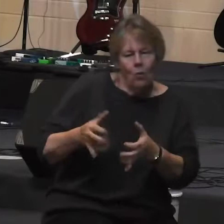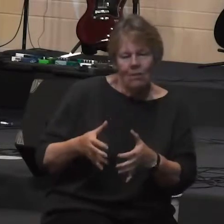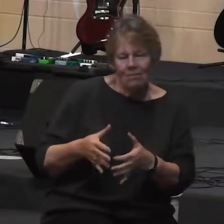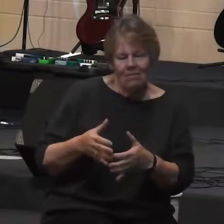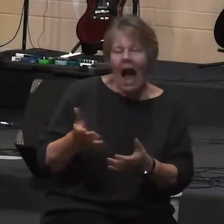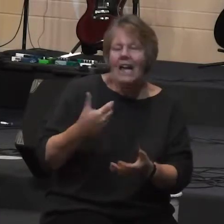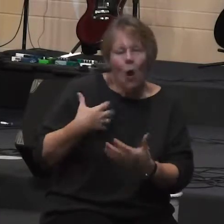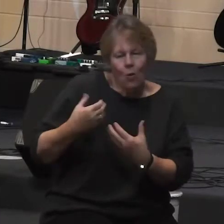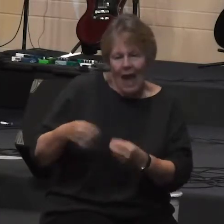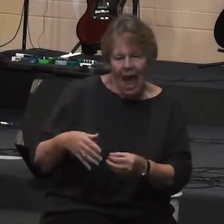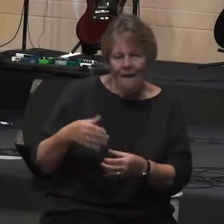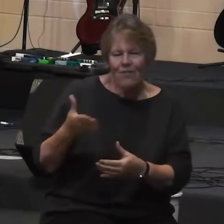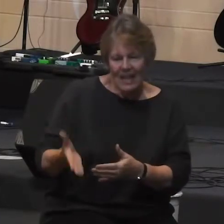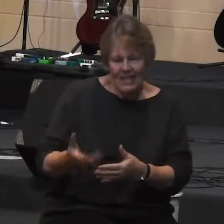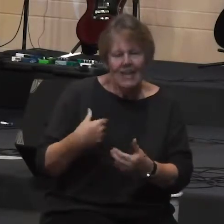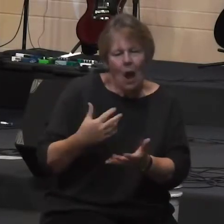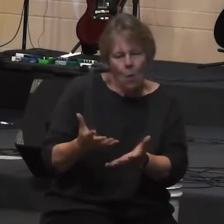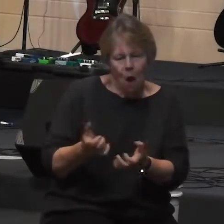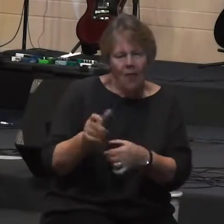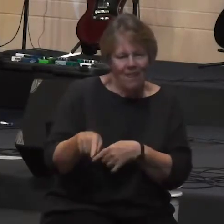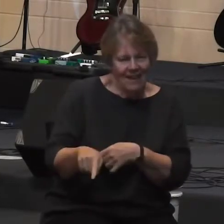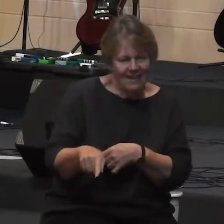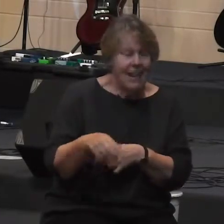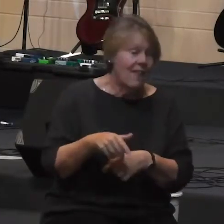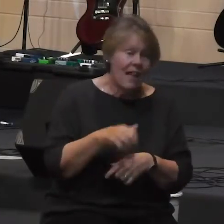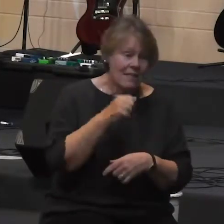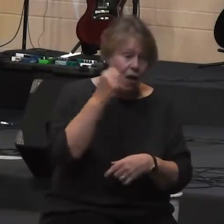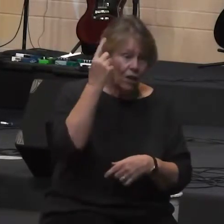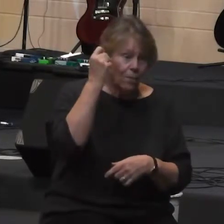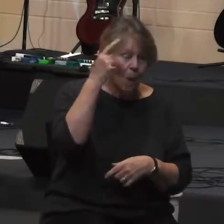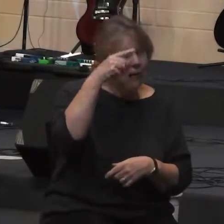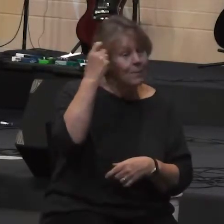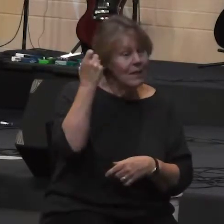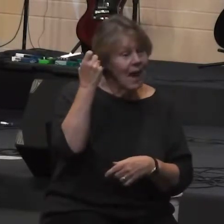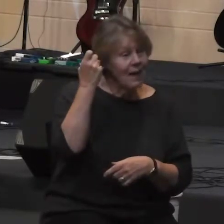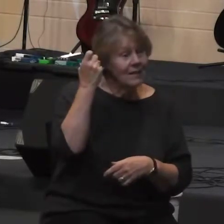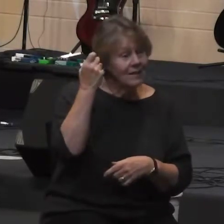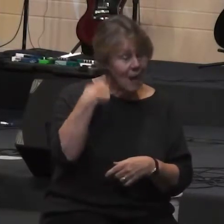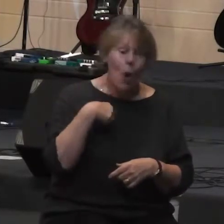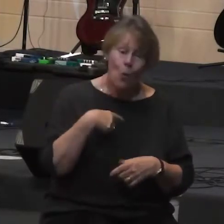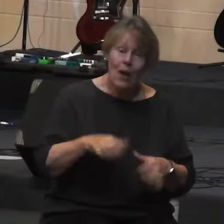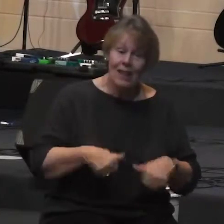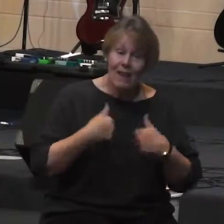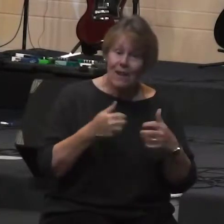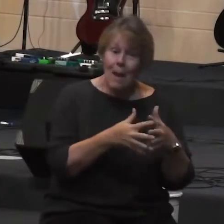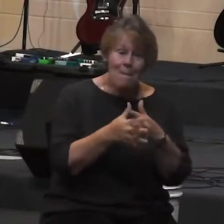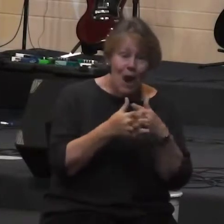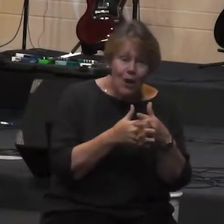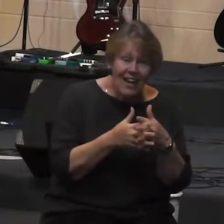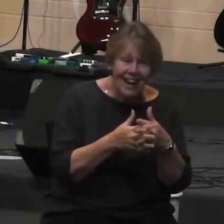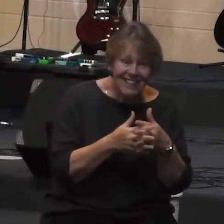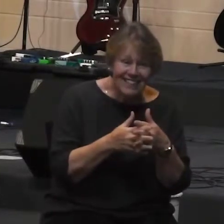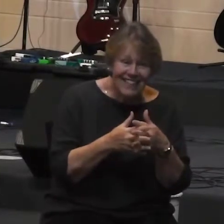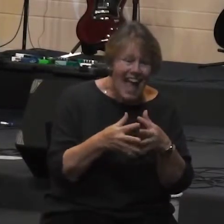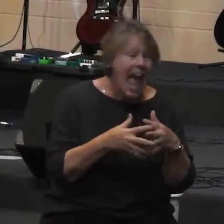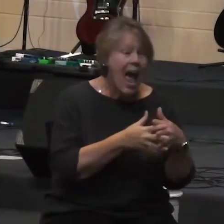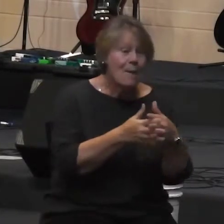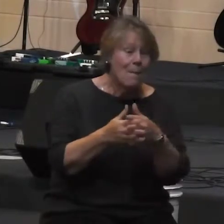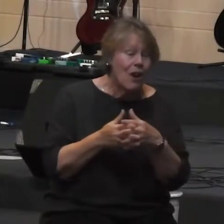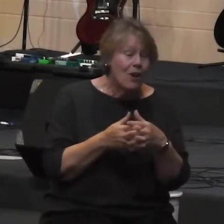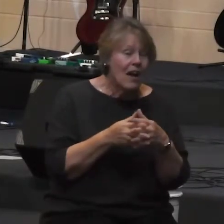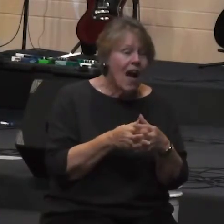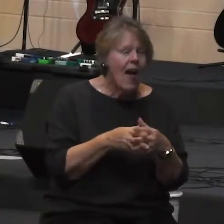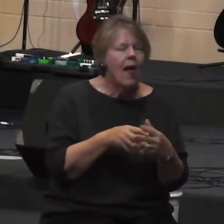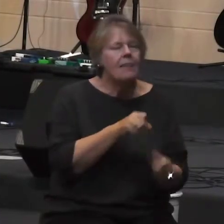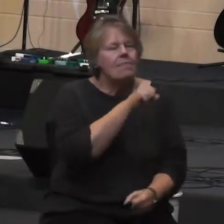missing in my life and that's really not surprising because we live in America and America loves the individual.